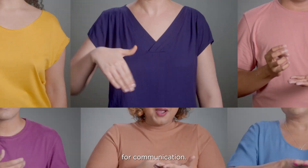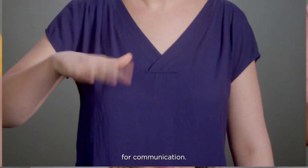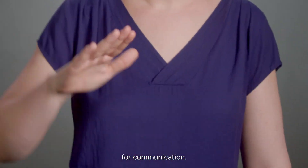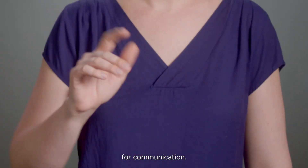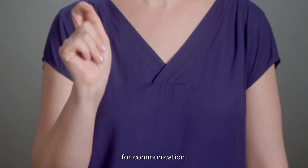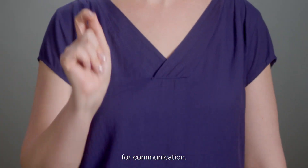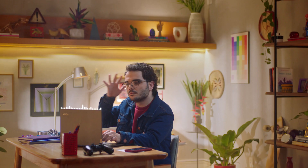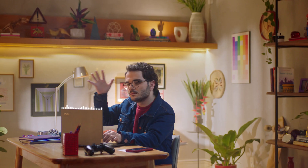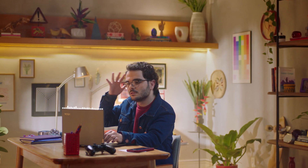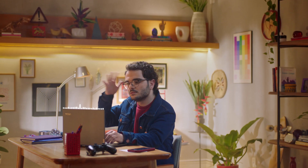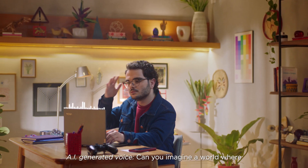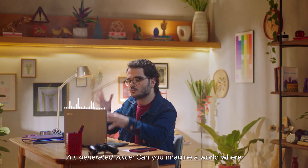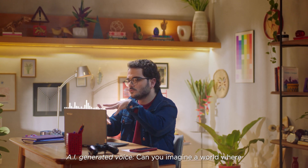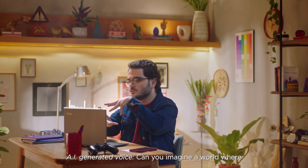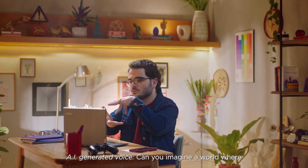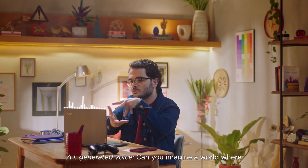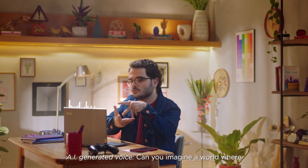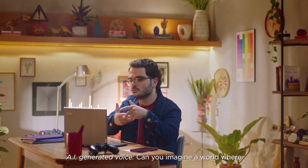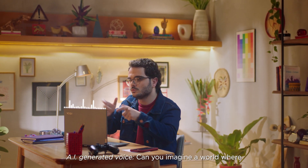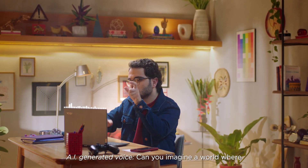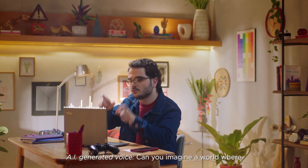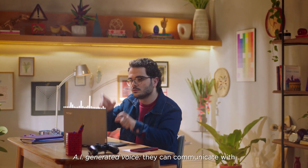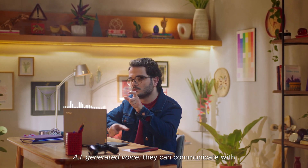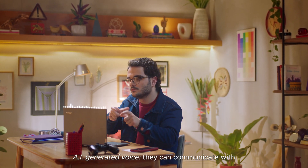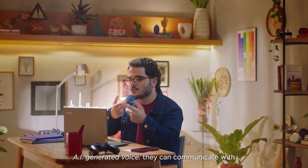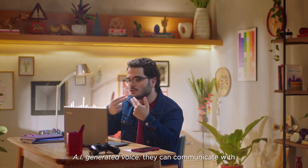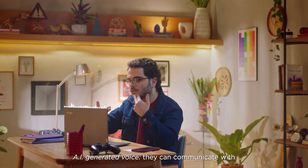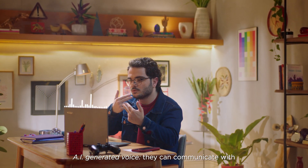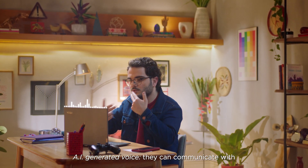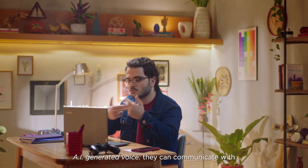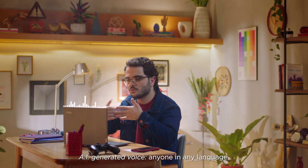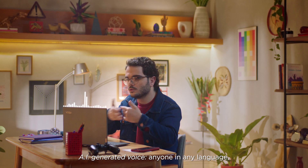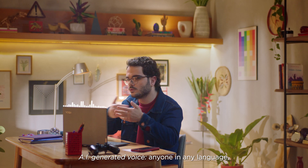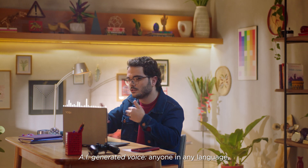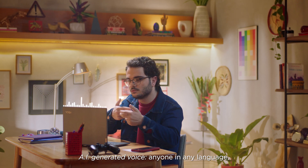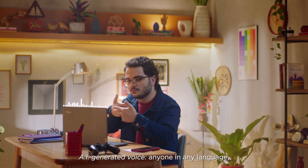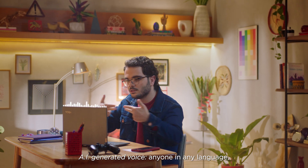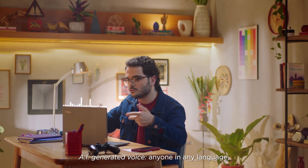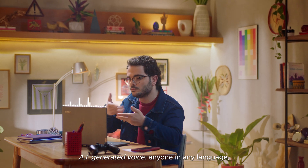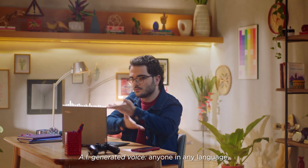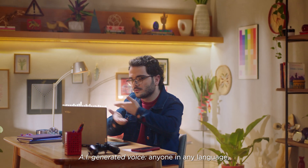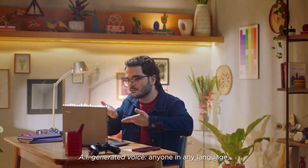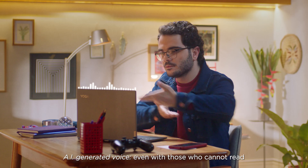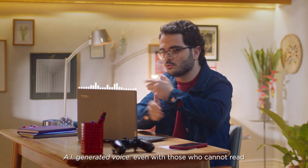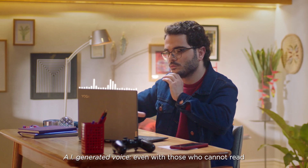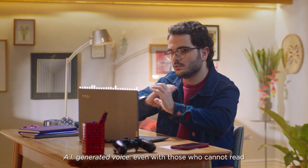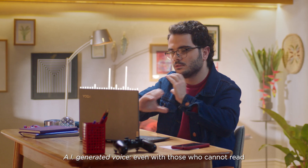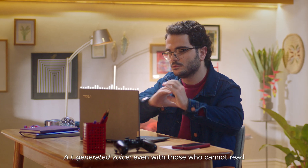communication can you imagine a world where they can communicate with anyone in any language even with those